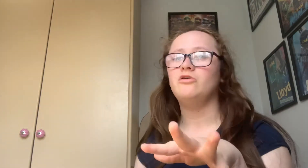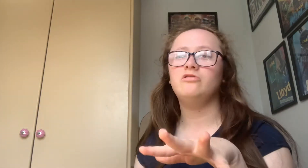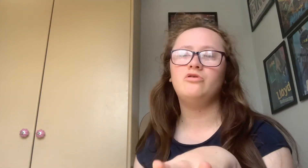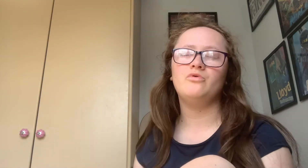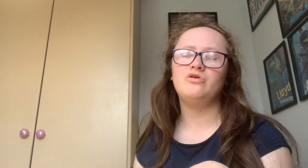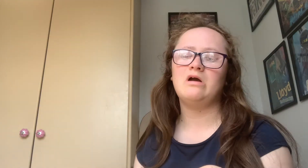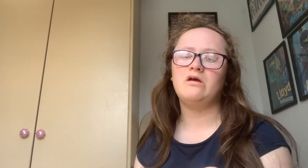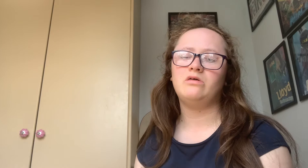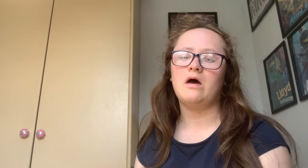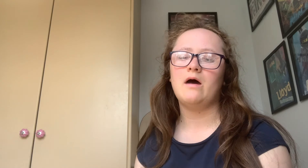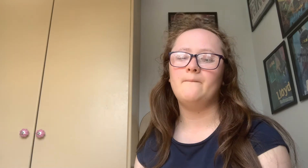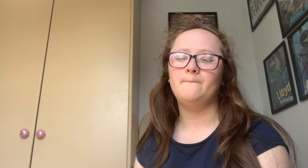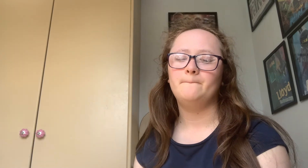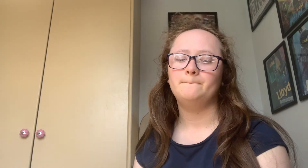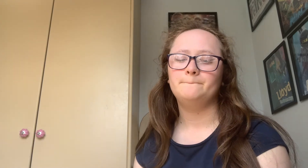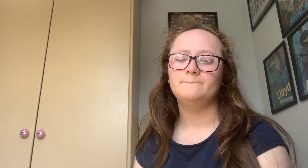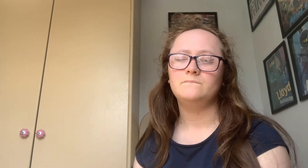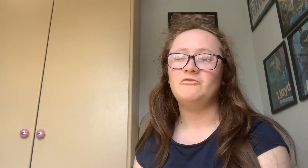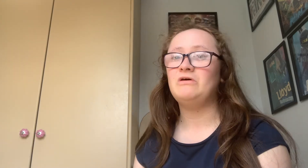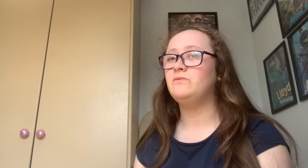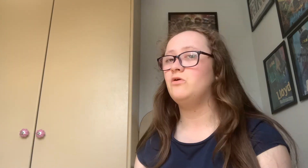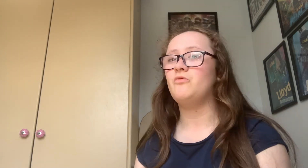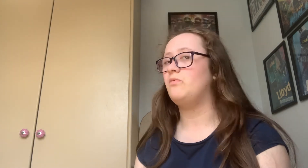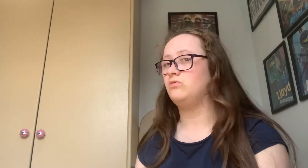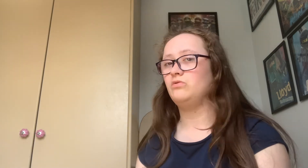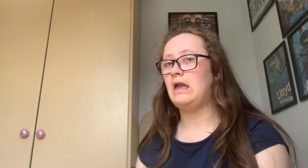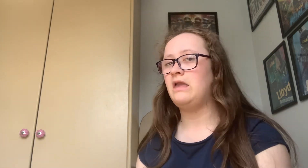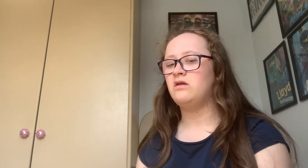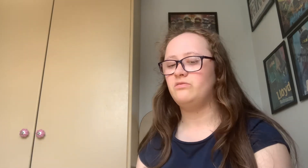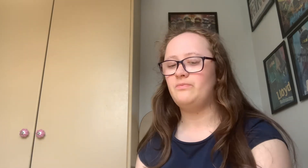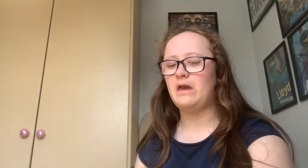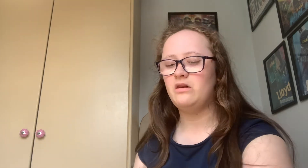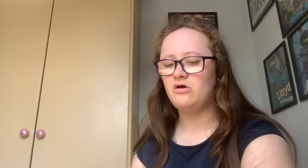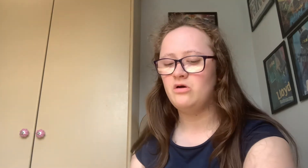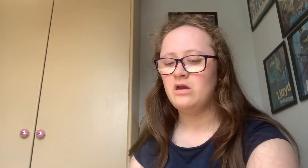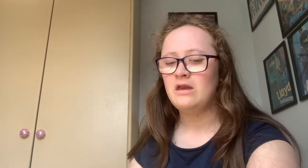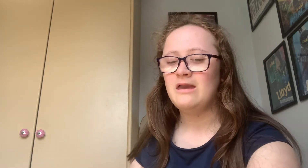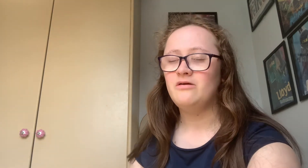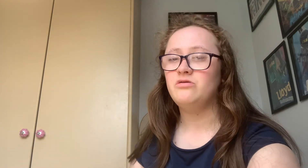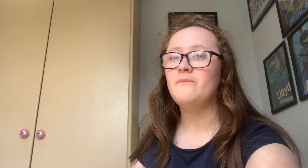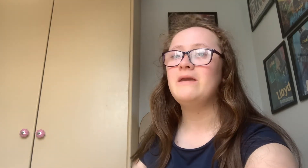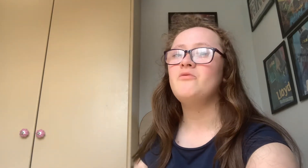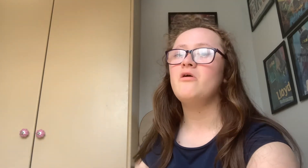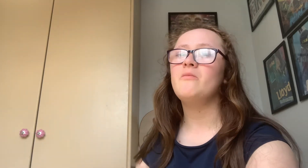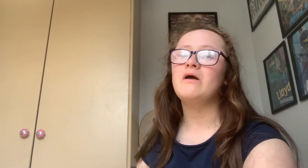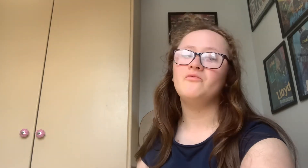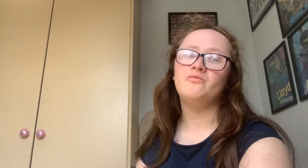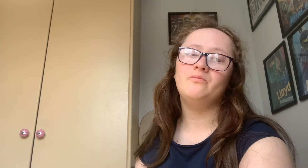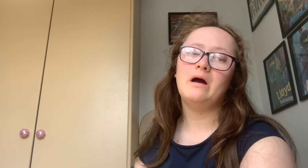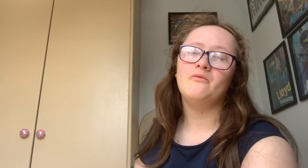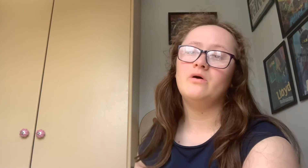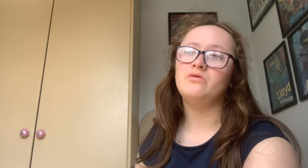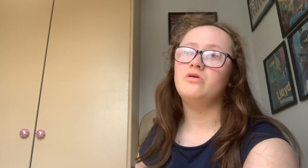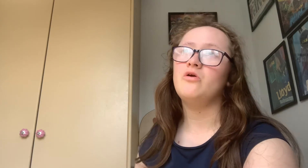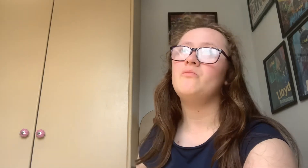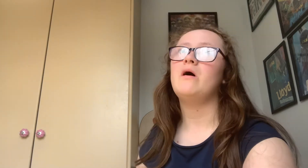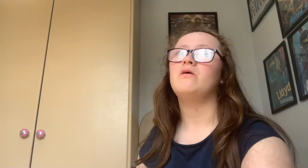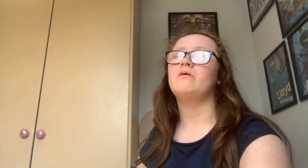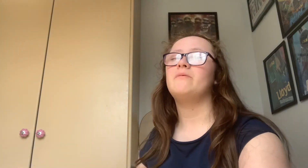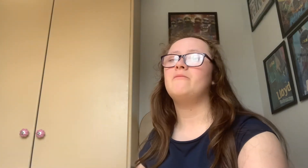just don't want you guys um for anything on Roblox, okay, it's better Some people might might want to but some people